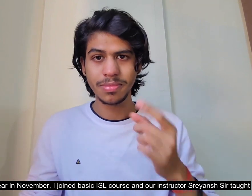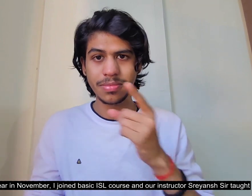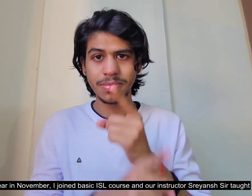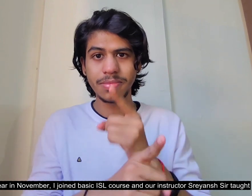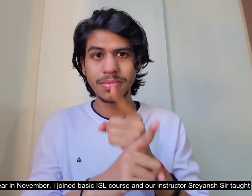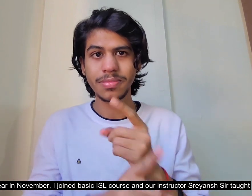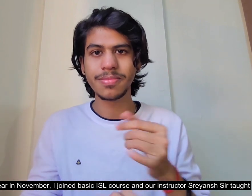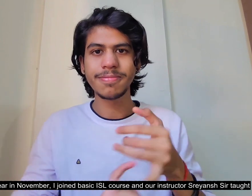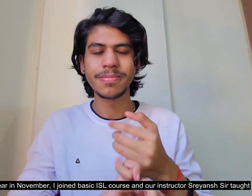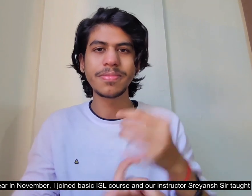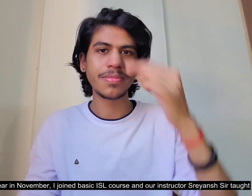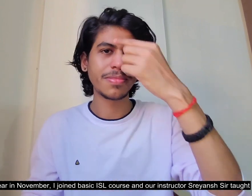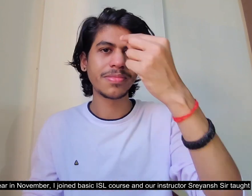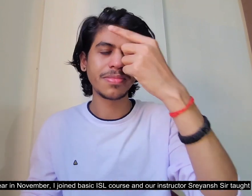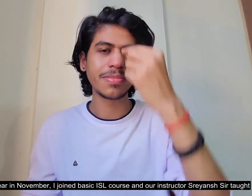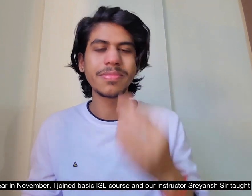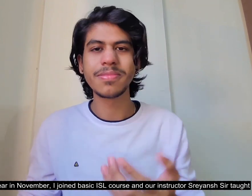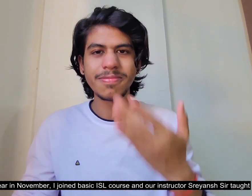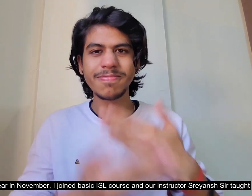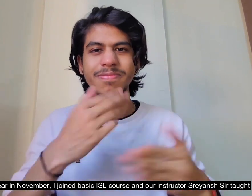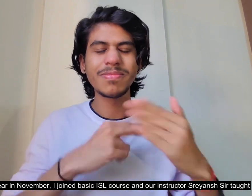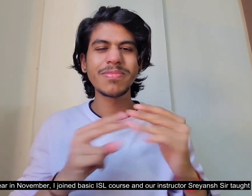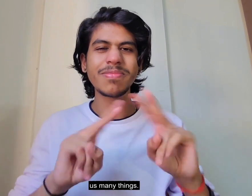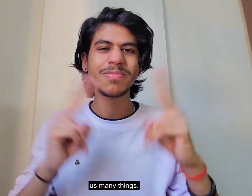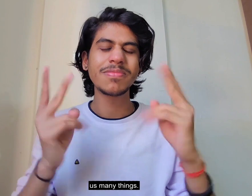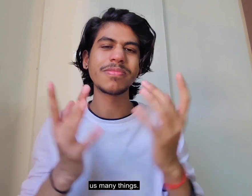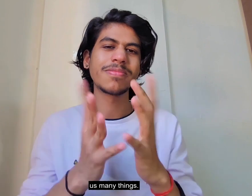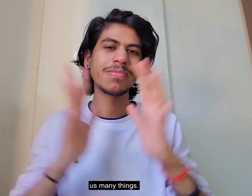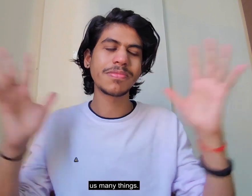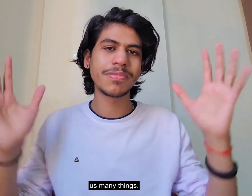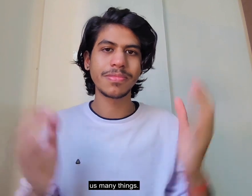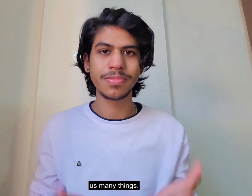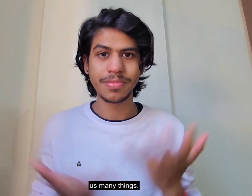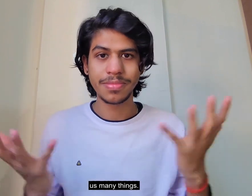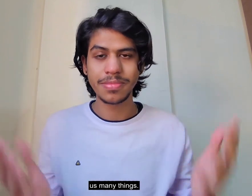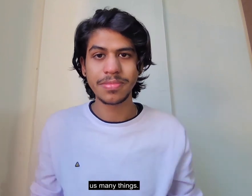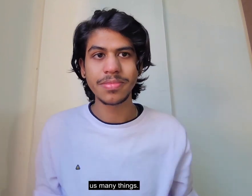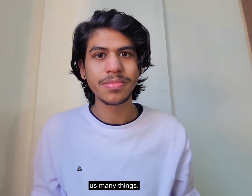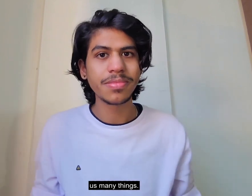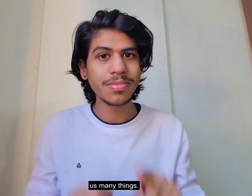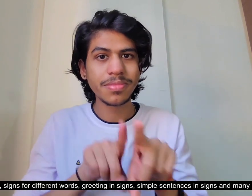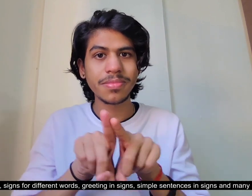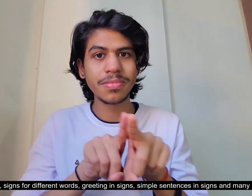instructor Shriyansar taught us many things. For example,